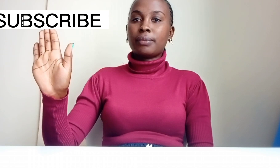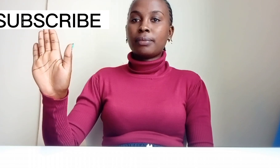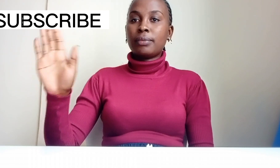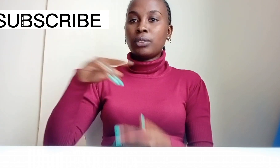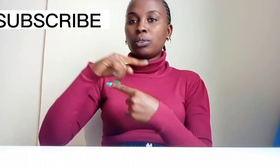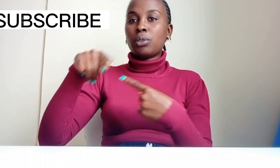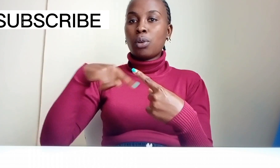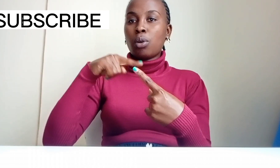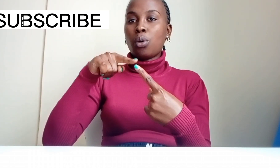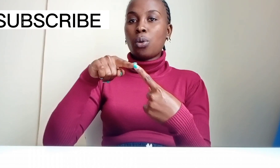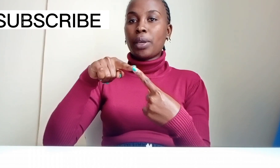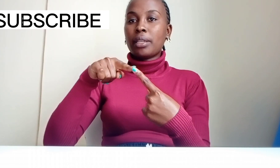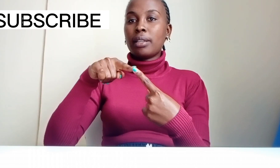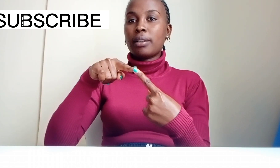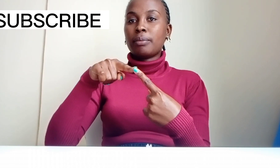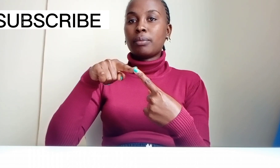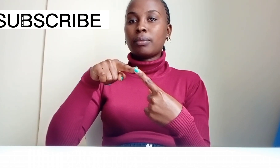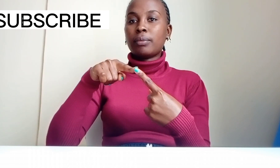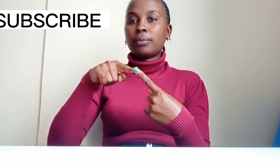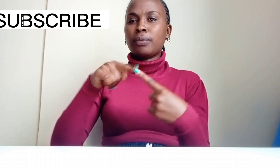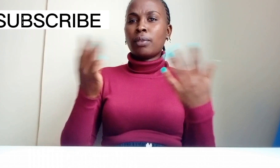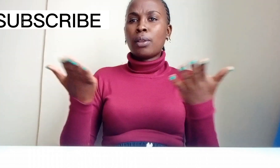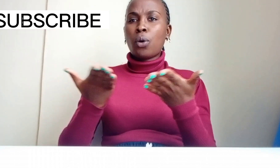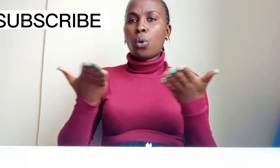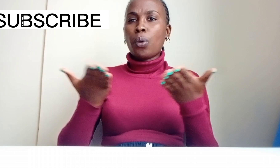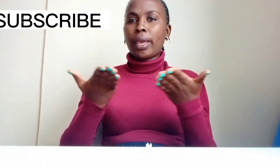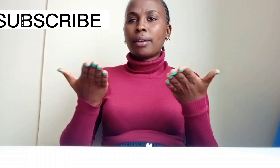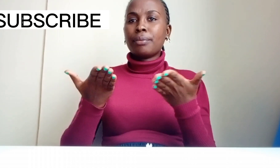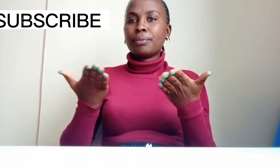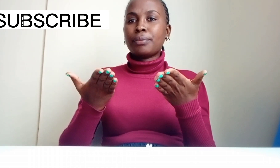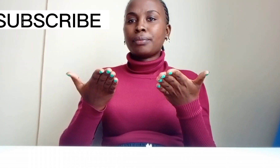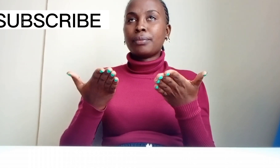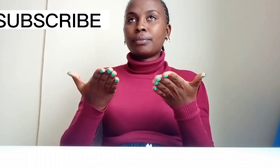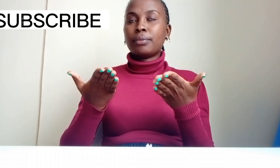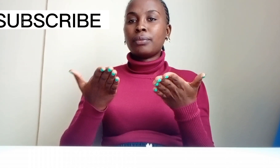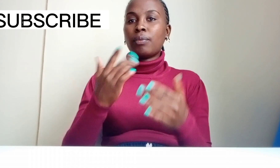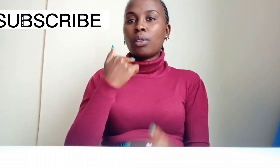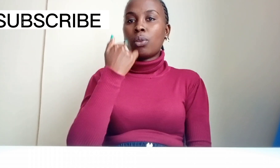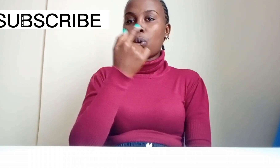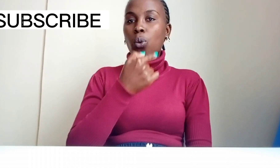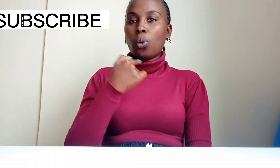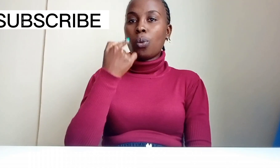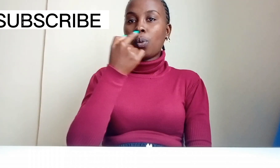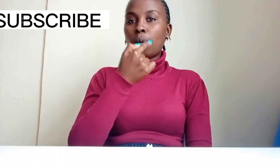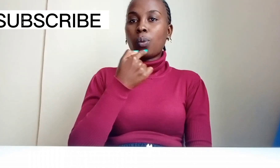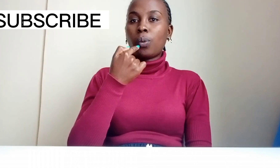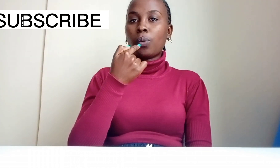when where where who who which